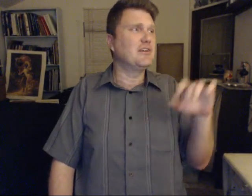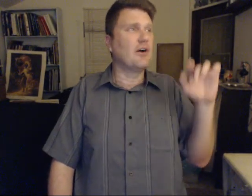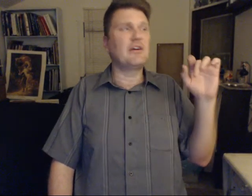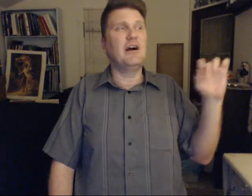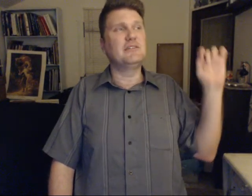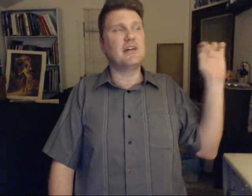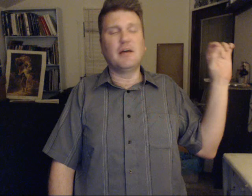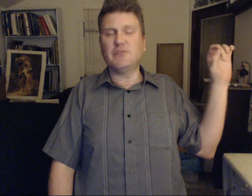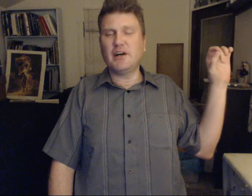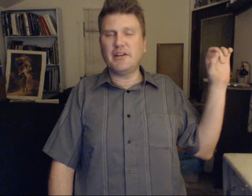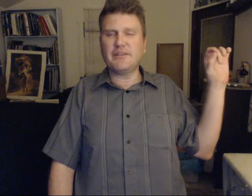archon timeline, yes.